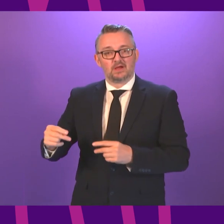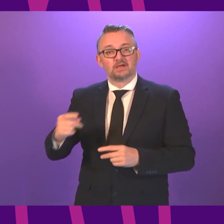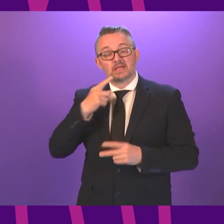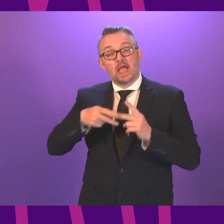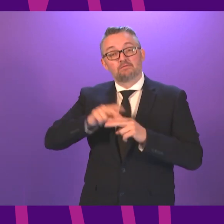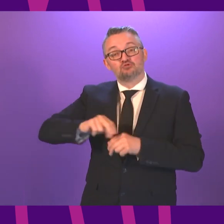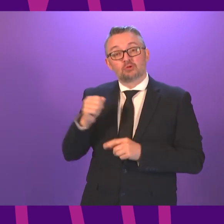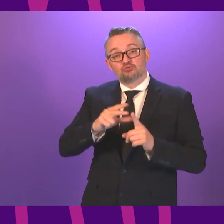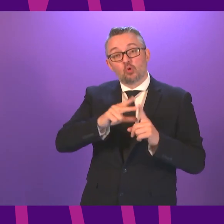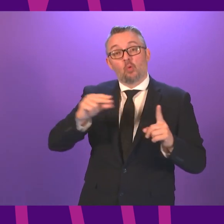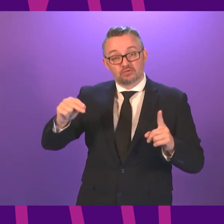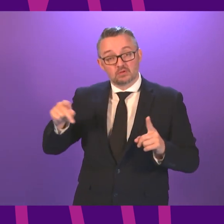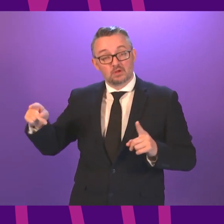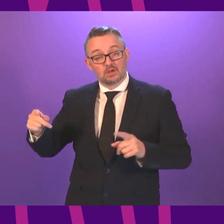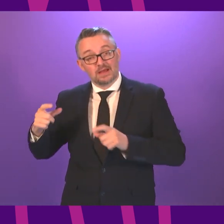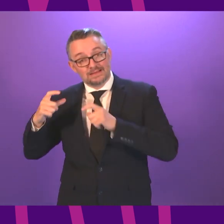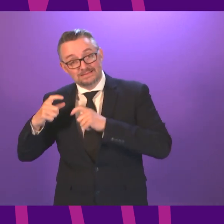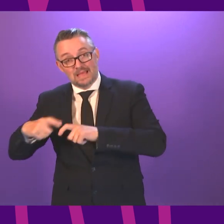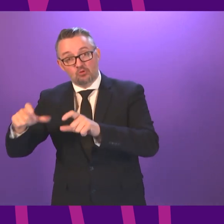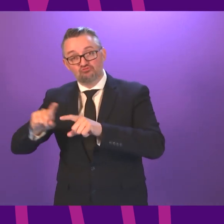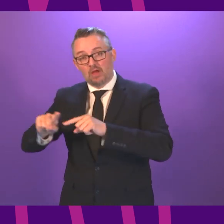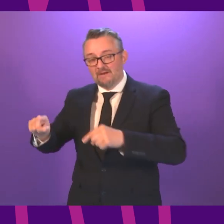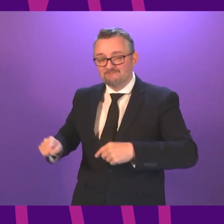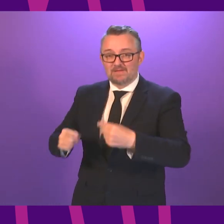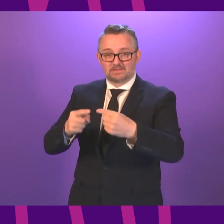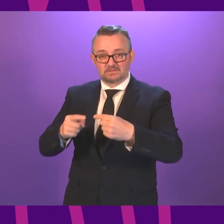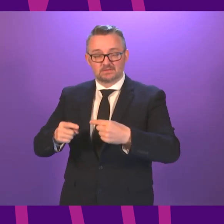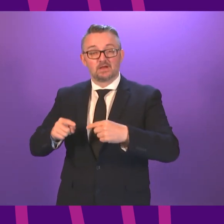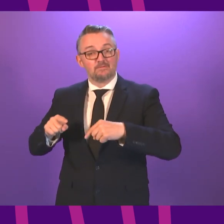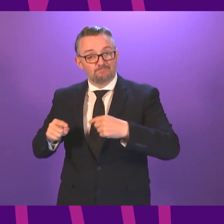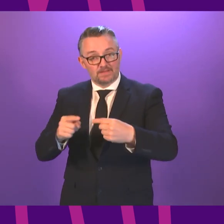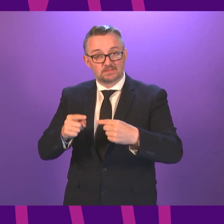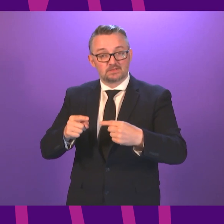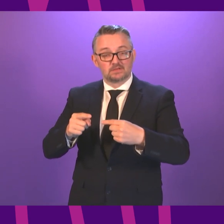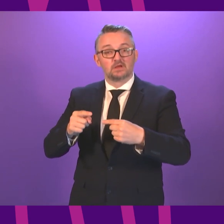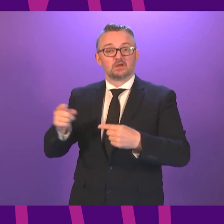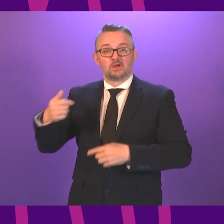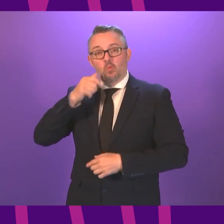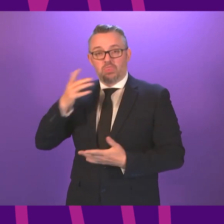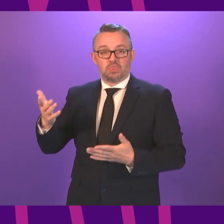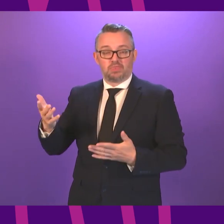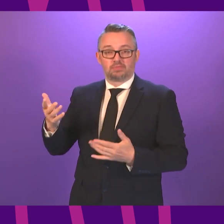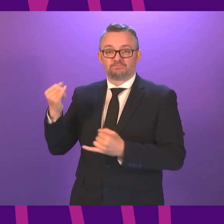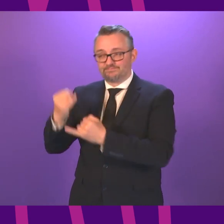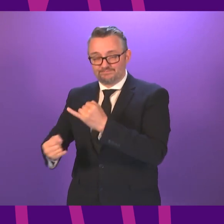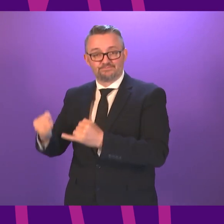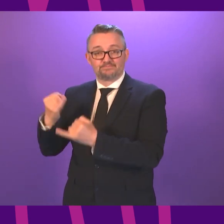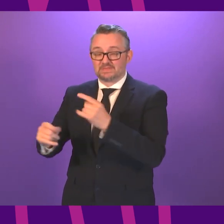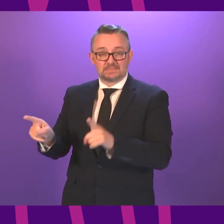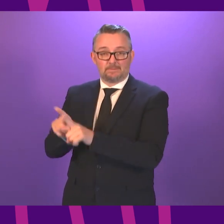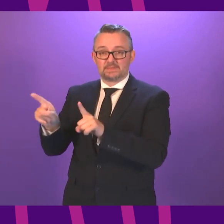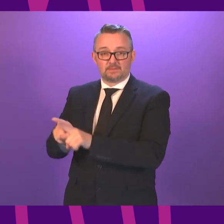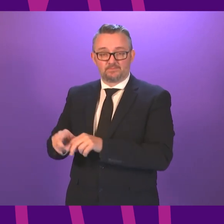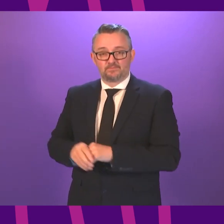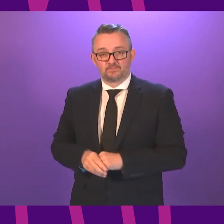Scottish Conservatives continue to try to re-fight the election over and over again they will end up having the same outcomes